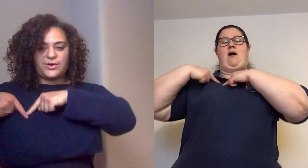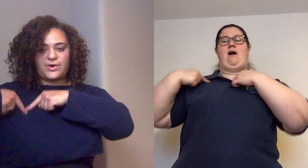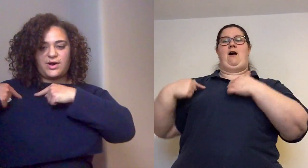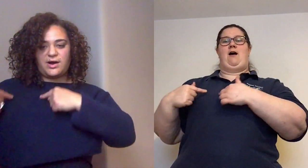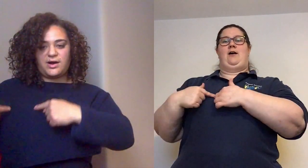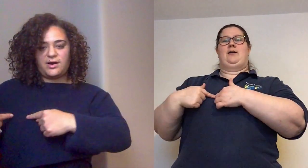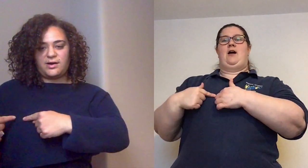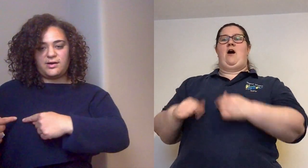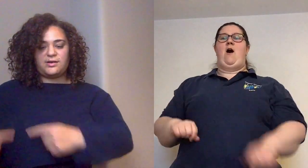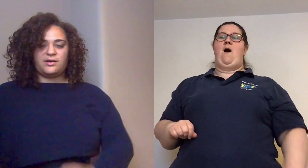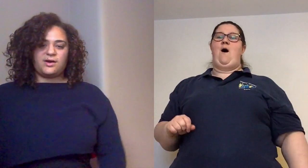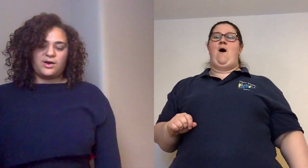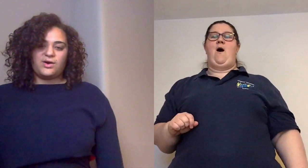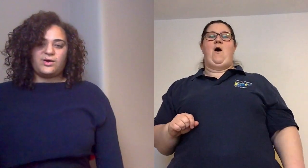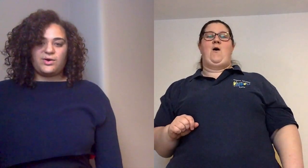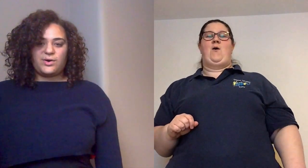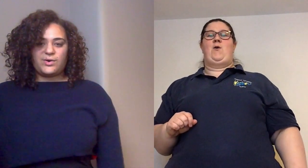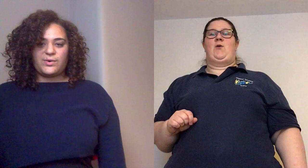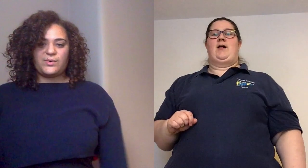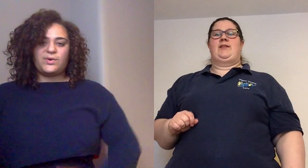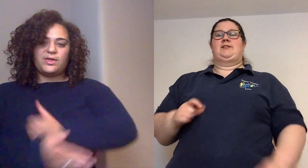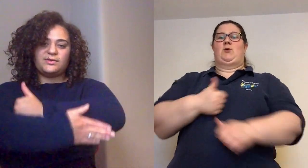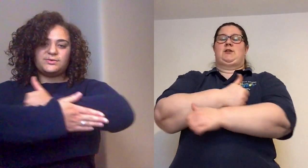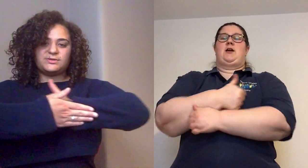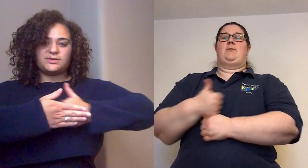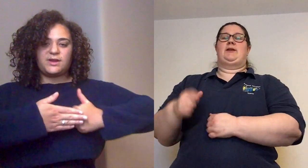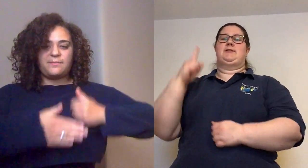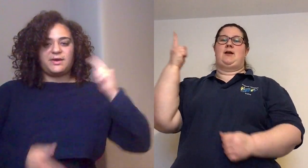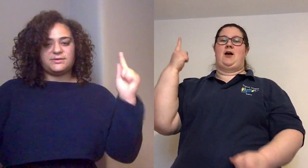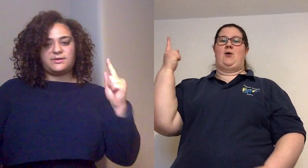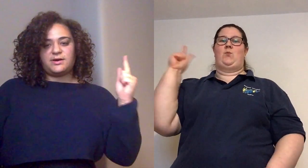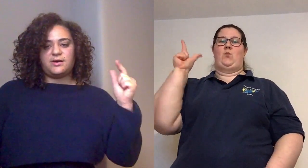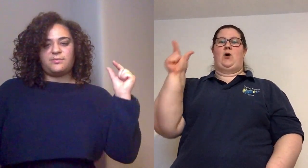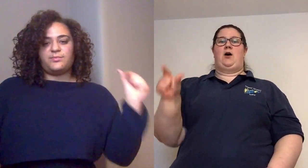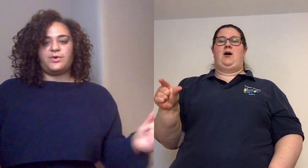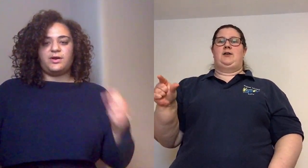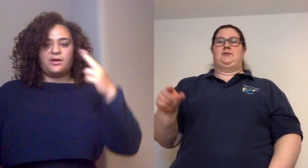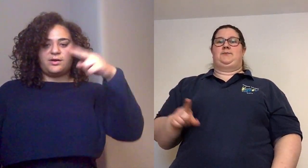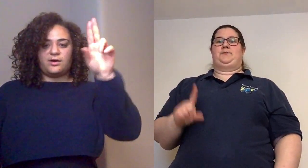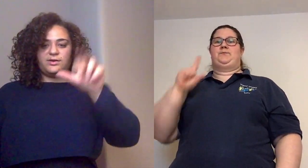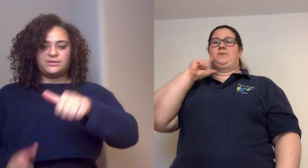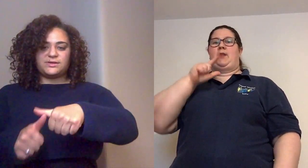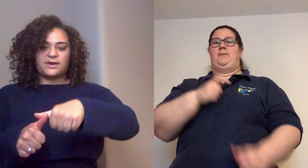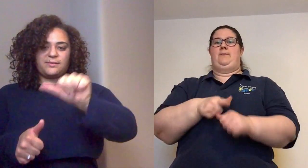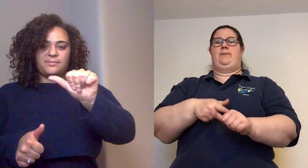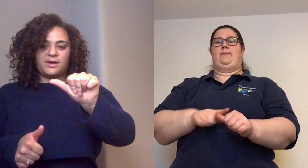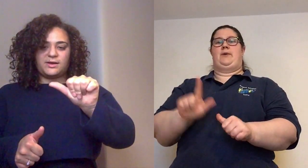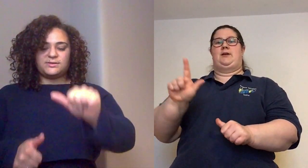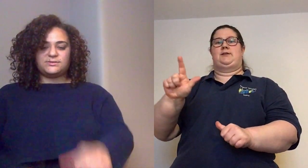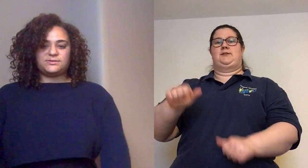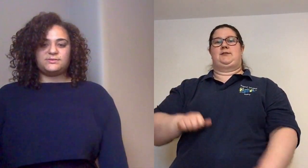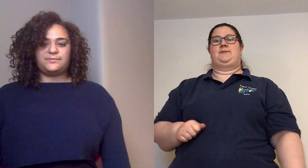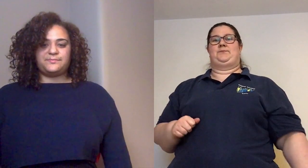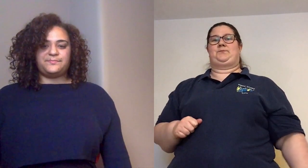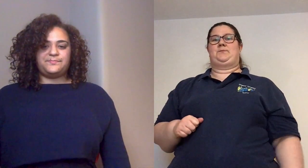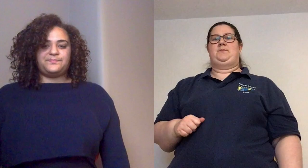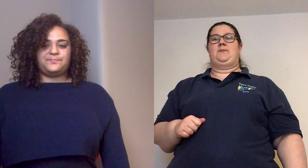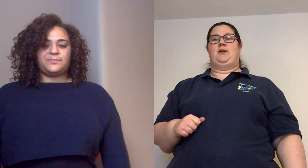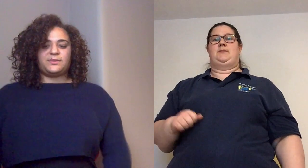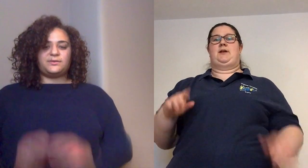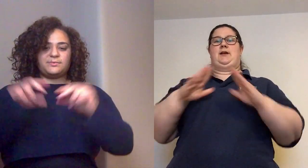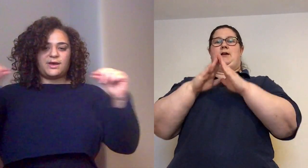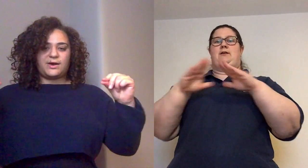you know you're hard Oh, there's always gonna be someone calling you second best